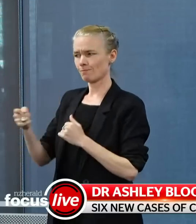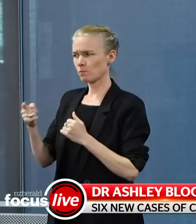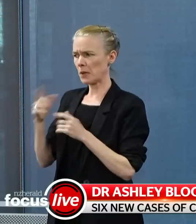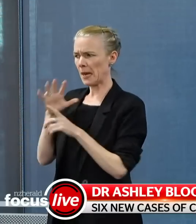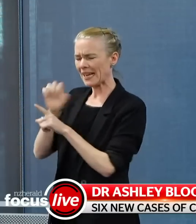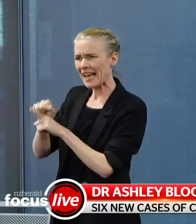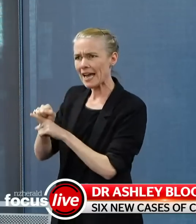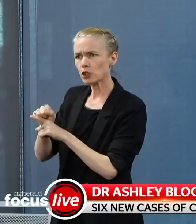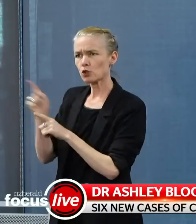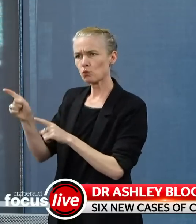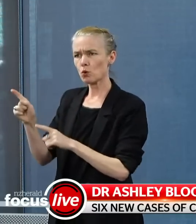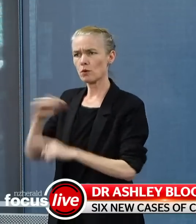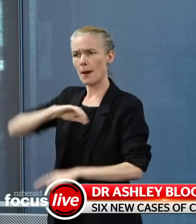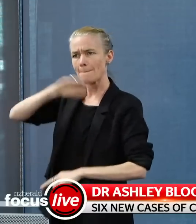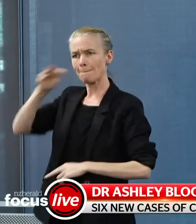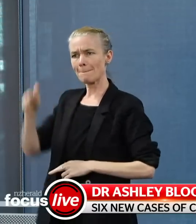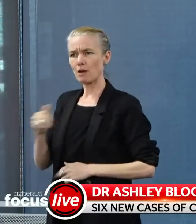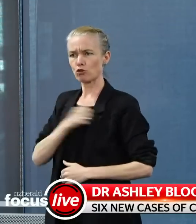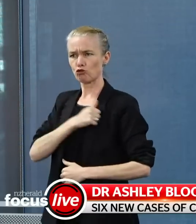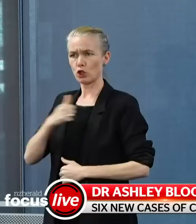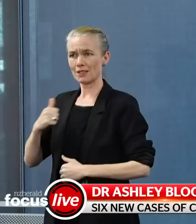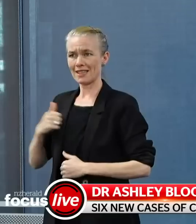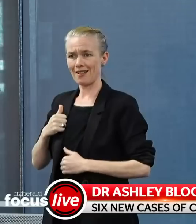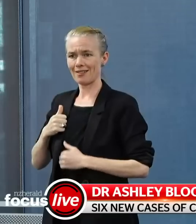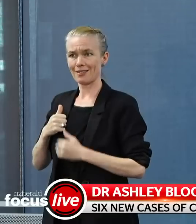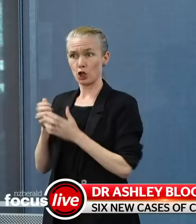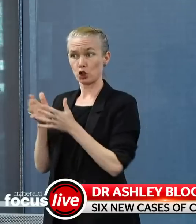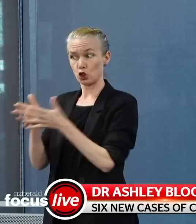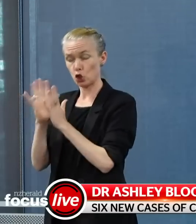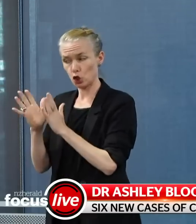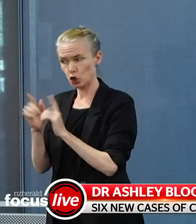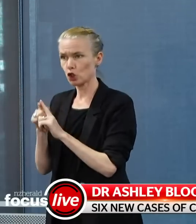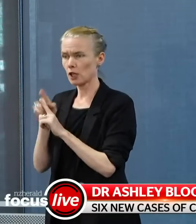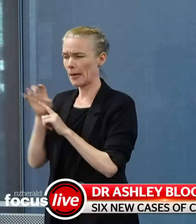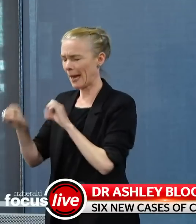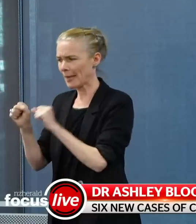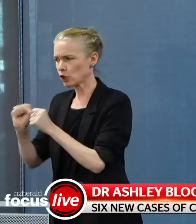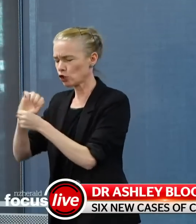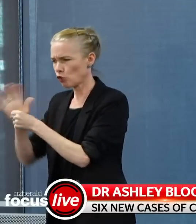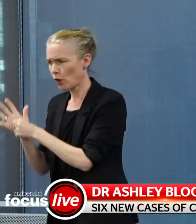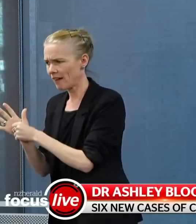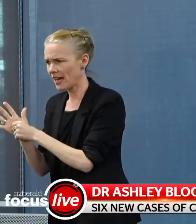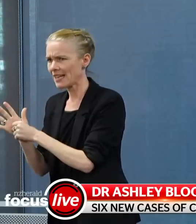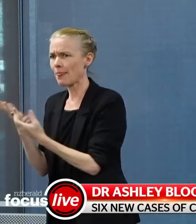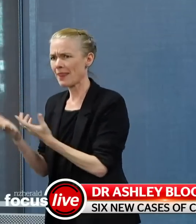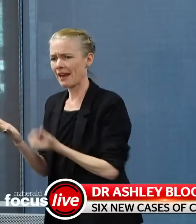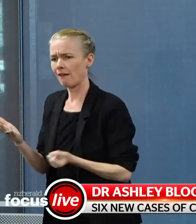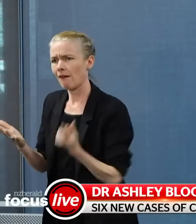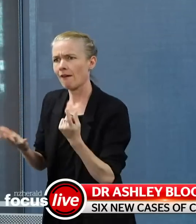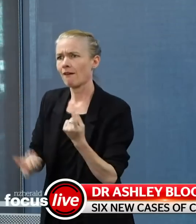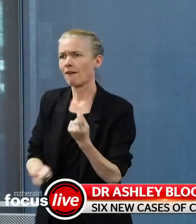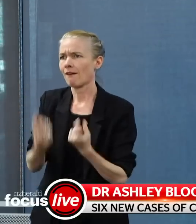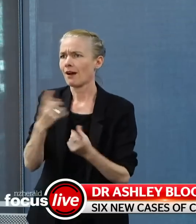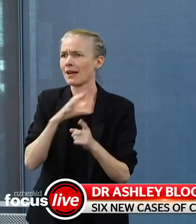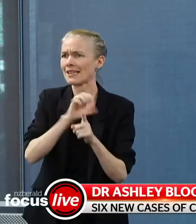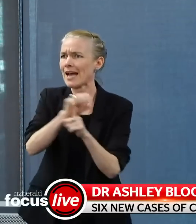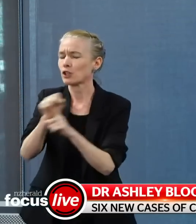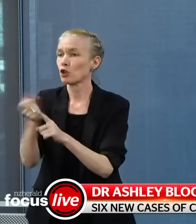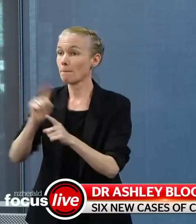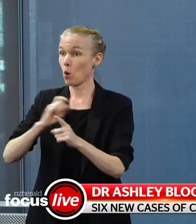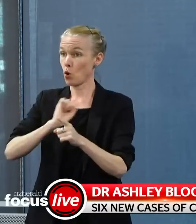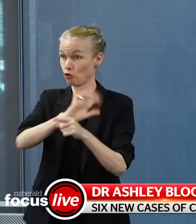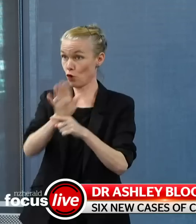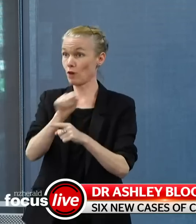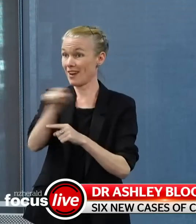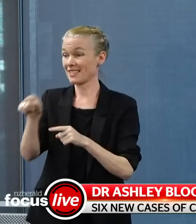Mount Roskill Evangelical Fellowship, there have been other cases emerge. They have been, almost all